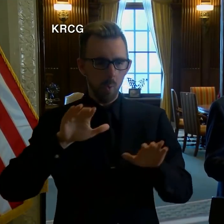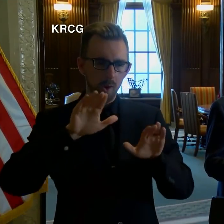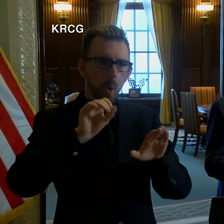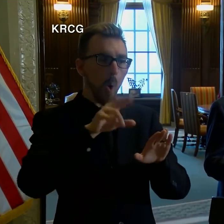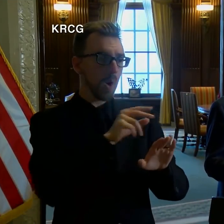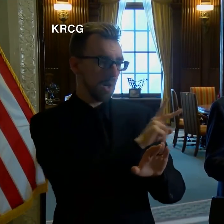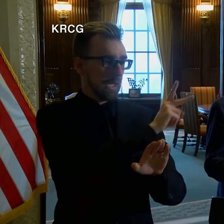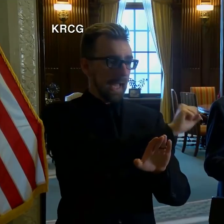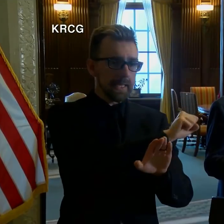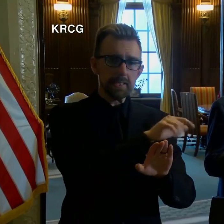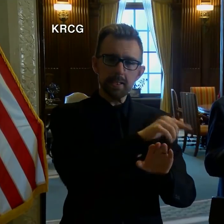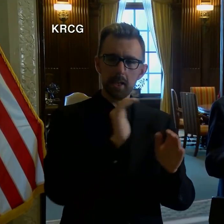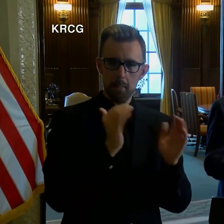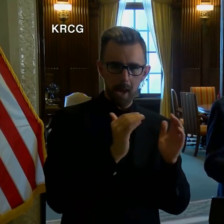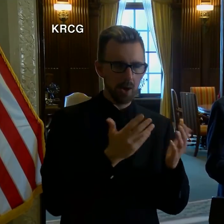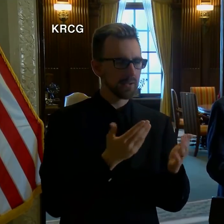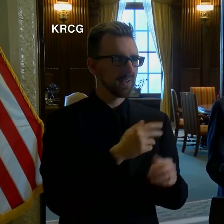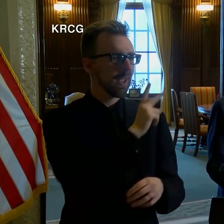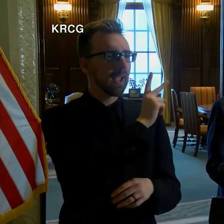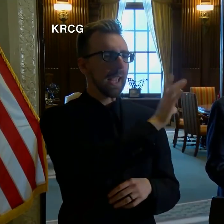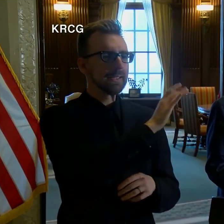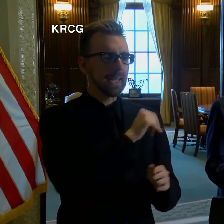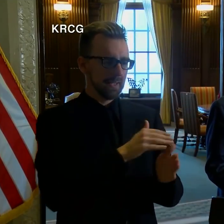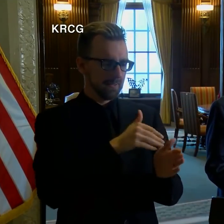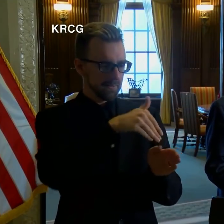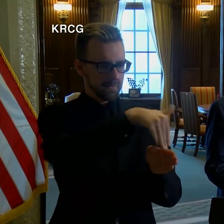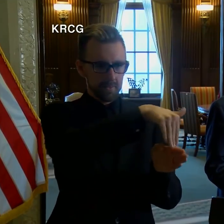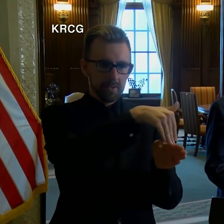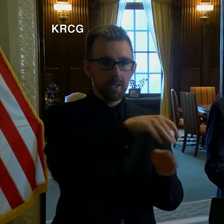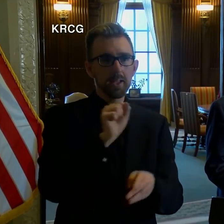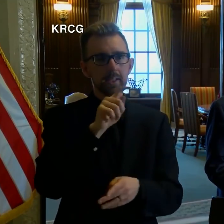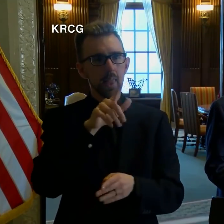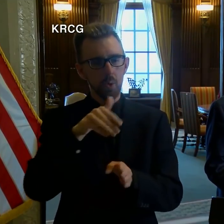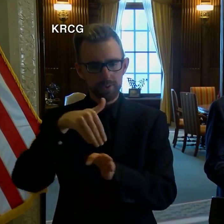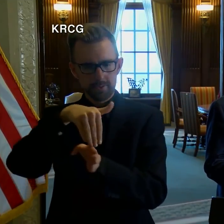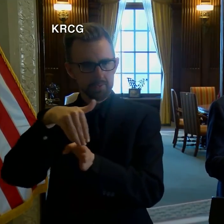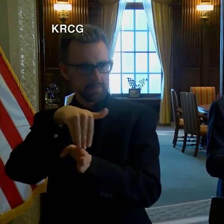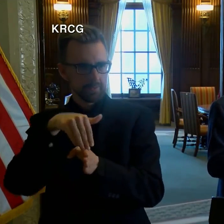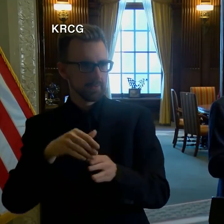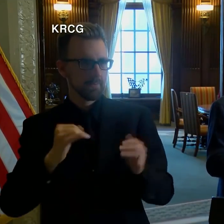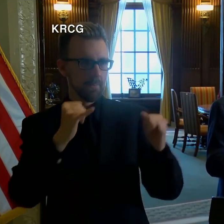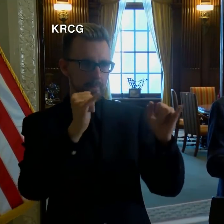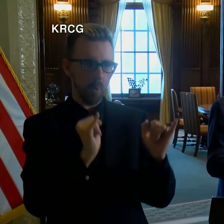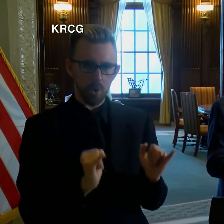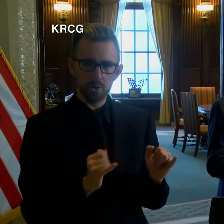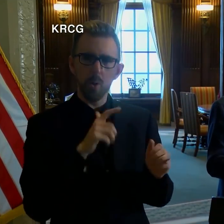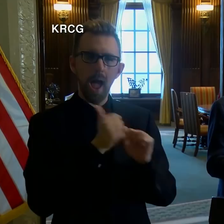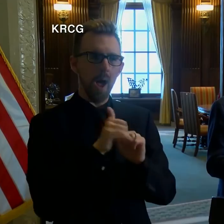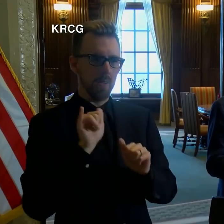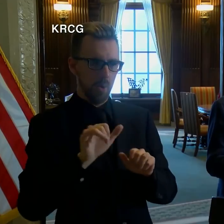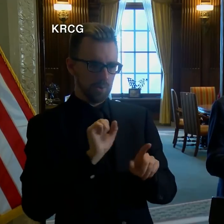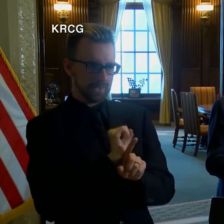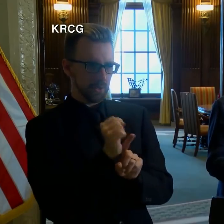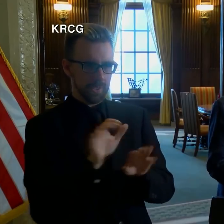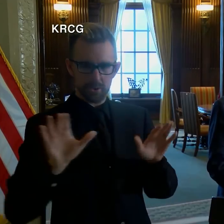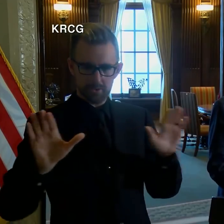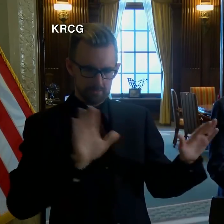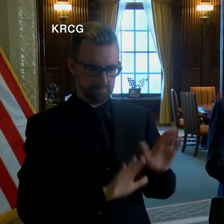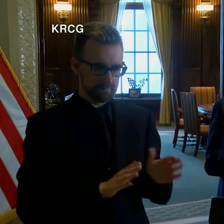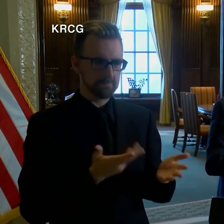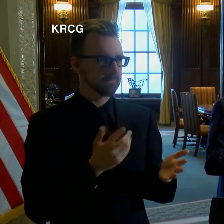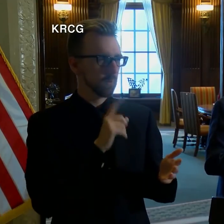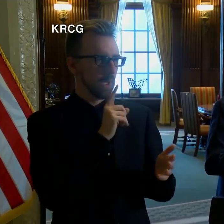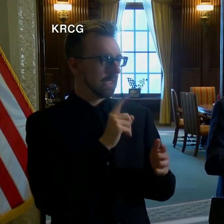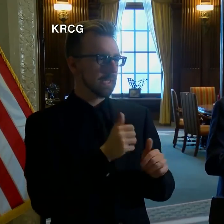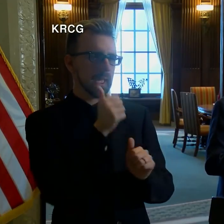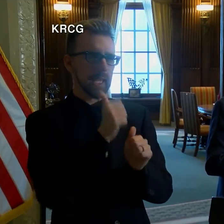Kansas and Missouri together, you know, got Kansas City setting on the borders and St. Louis setting on the borders. So how you do those situations is one thing.